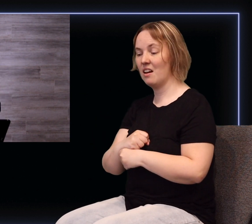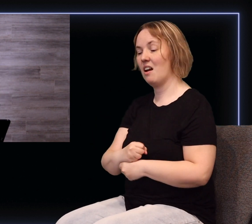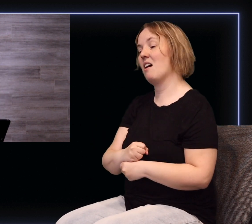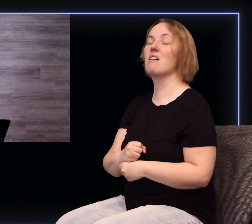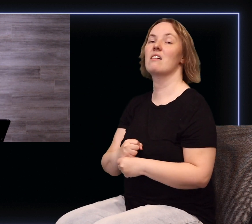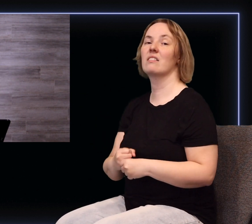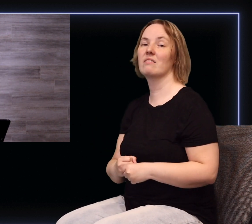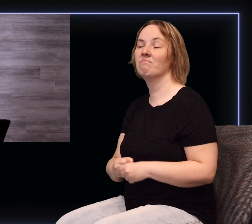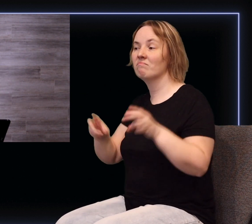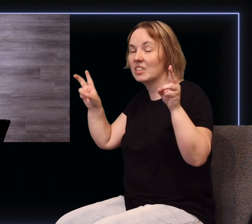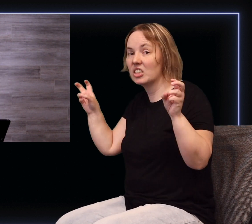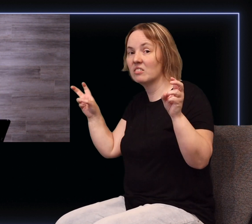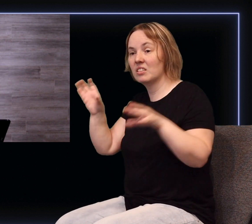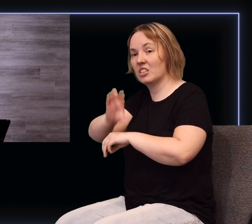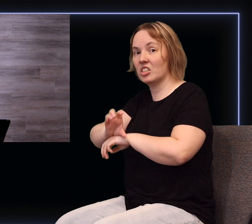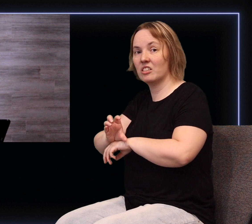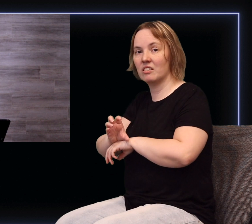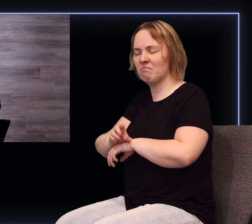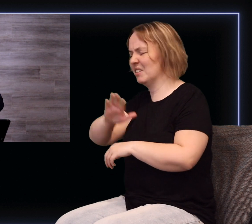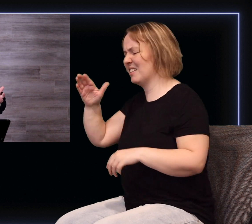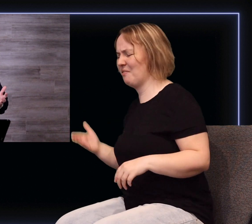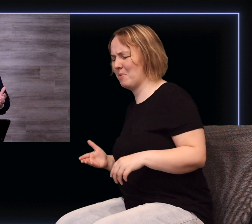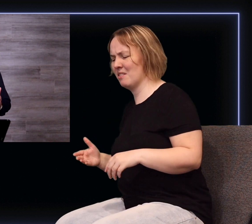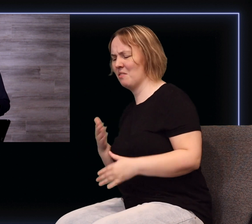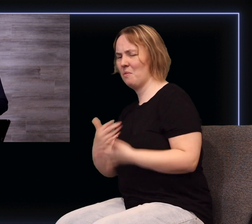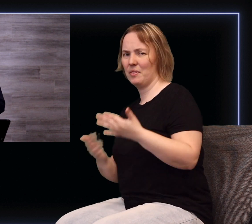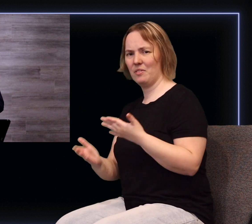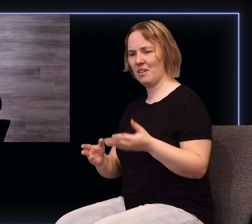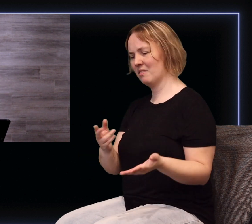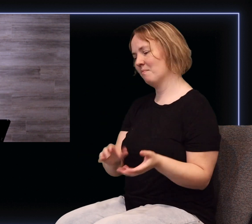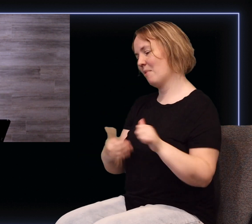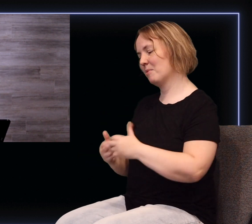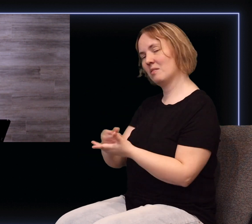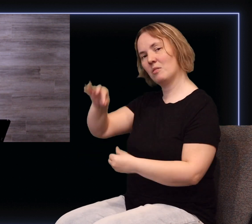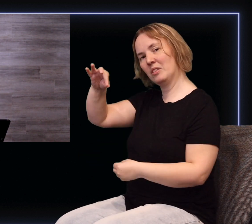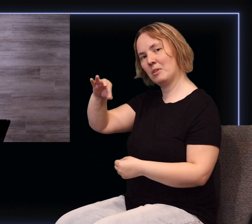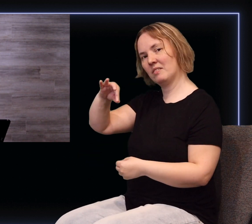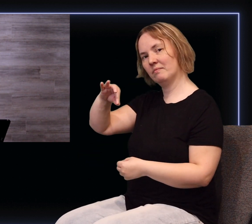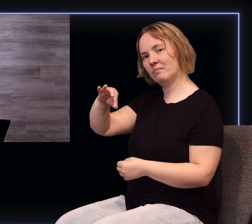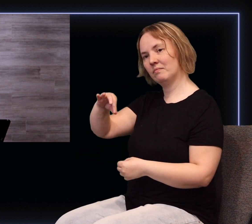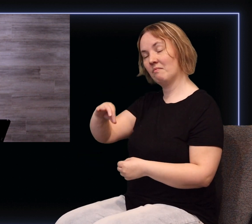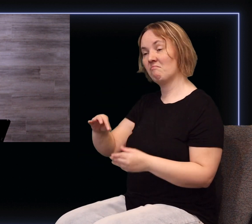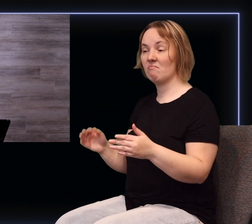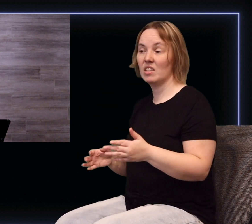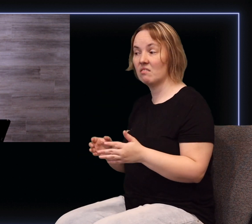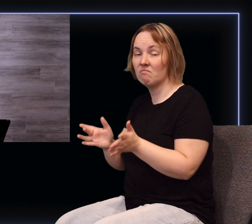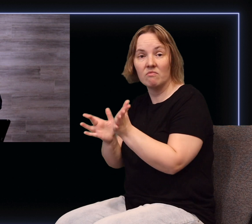large has never been whether or not the baptism with the Holy Spirit is biblical it's never been whether or not the baptism